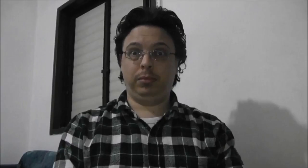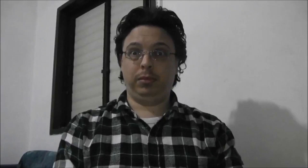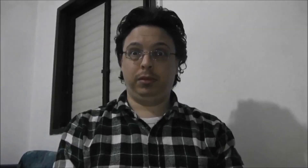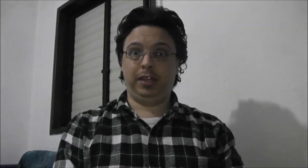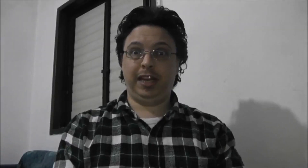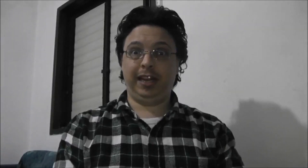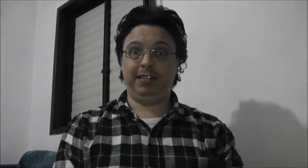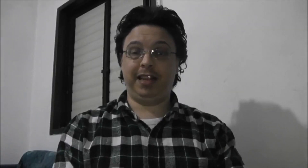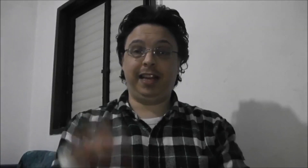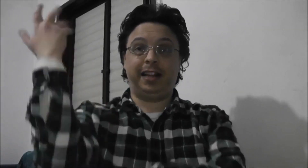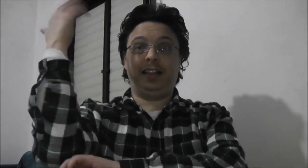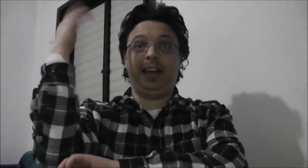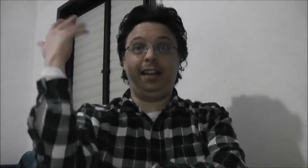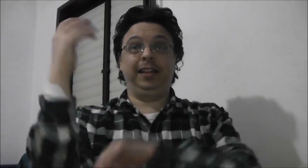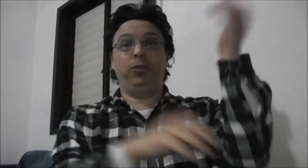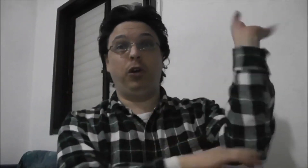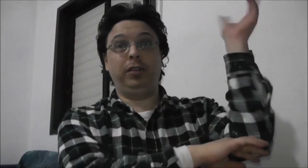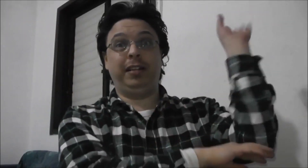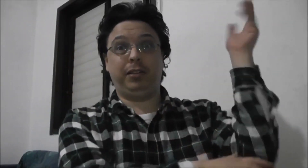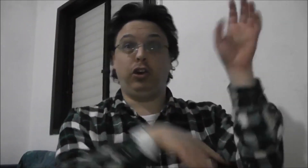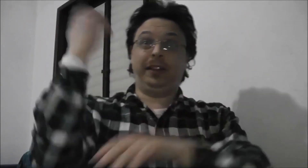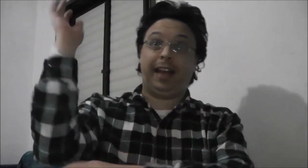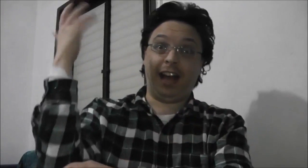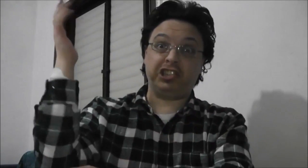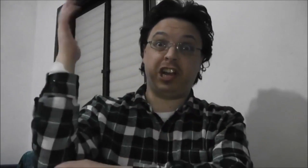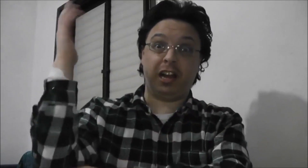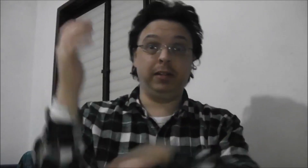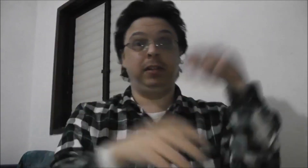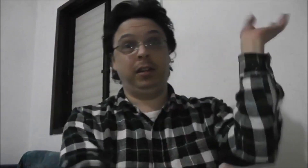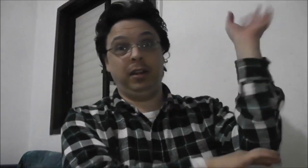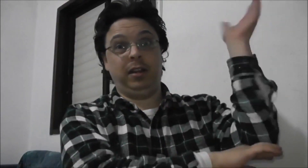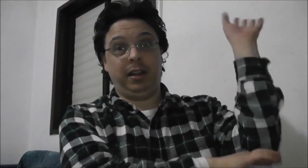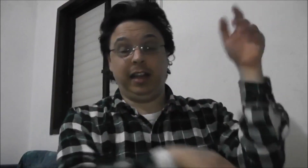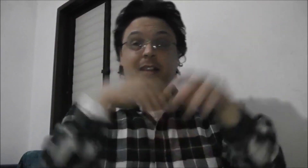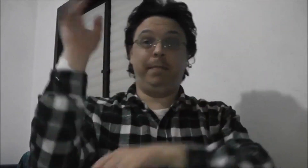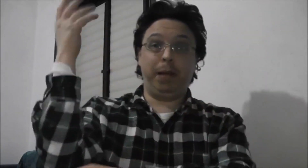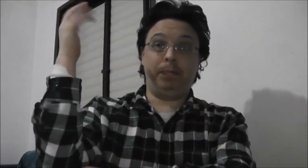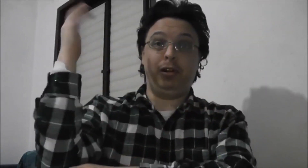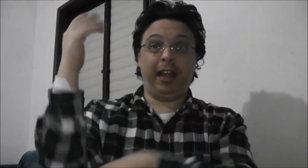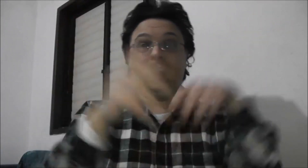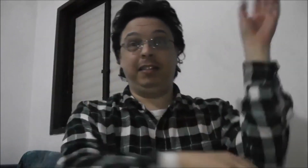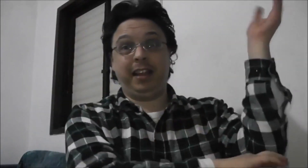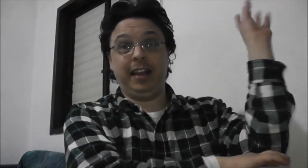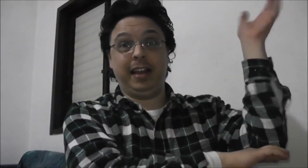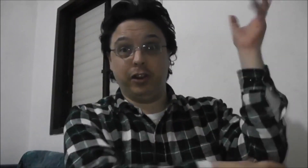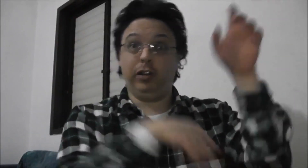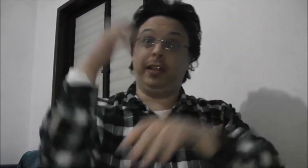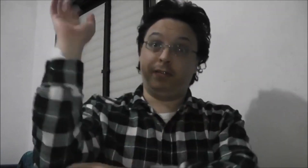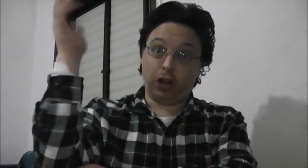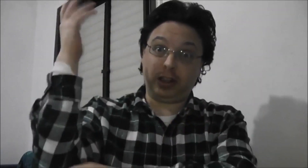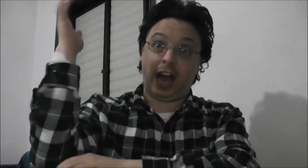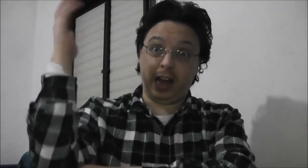There is a country in the world, it's called the Russia, and the people there is drinking all the vodka.